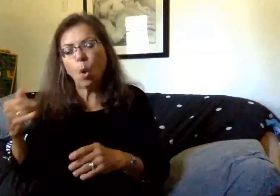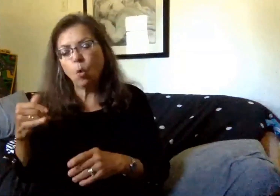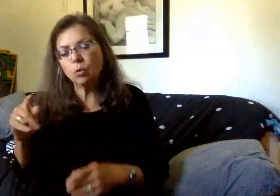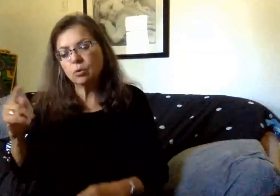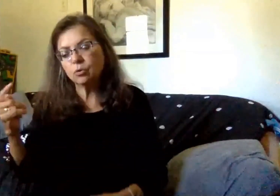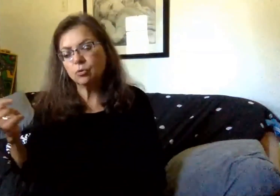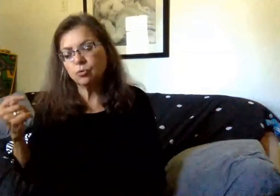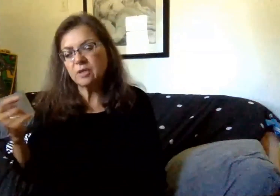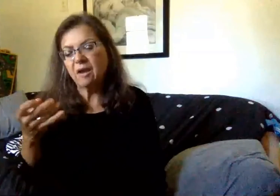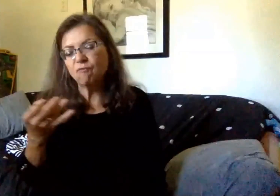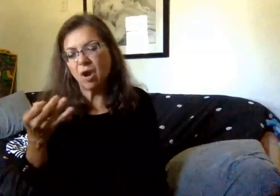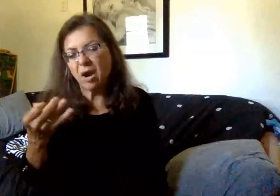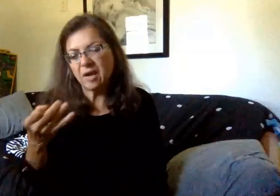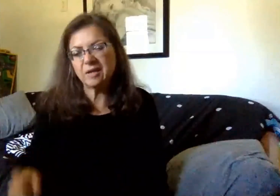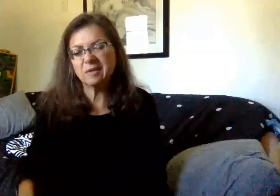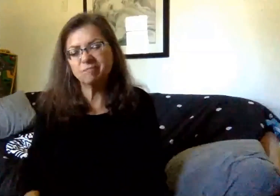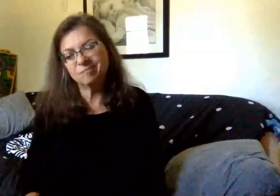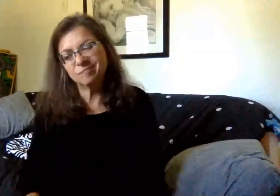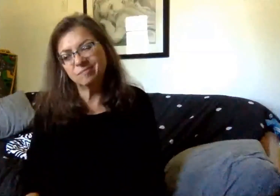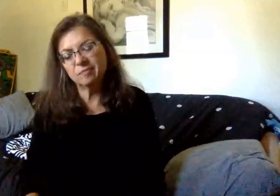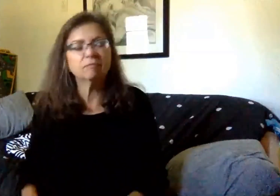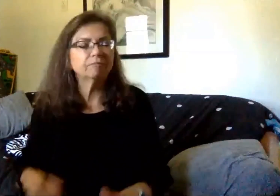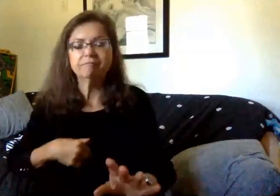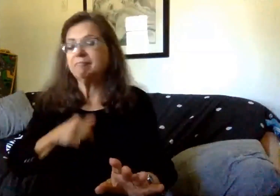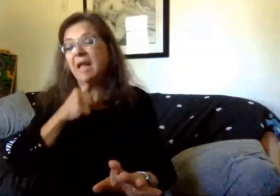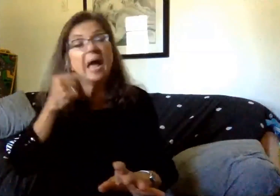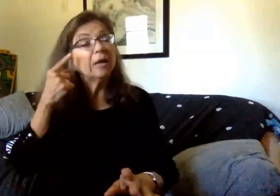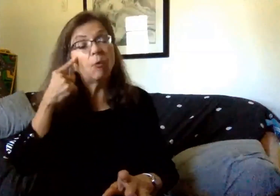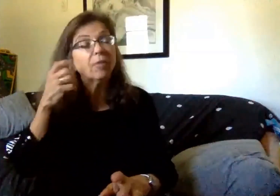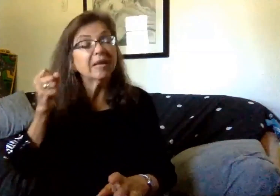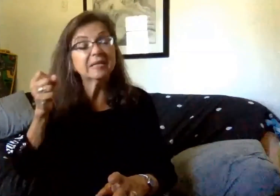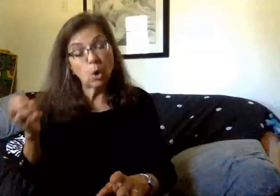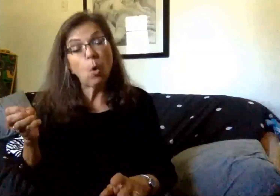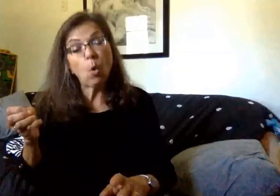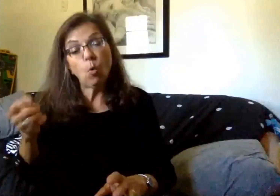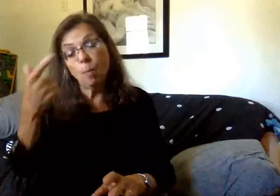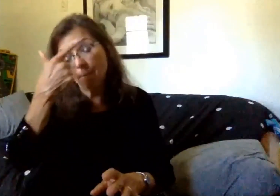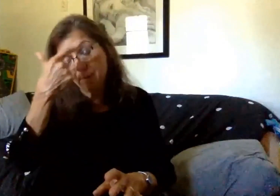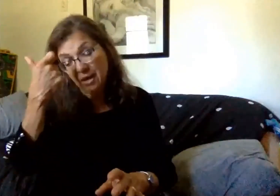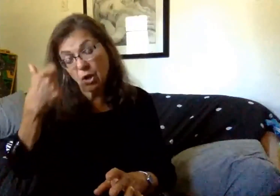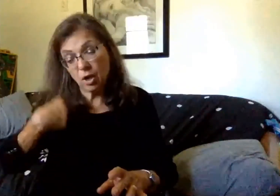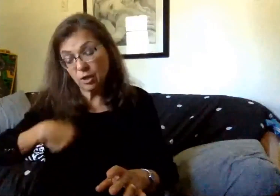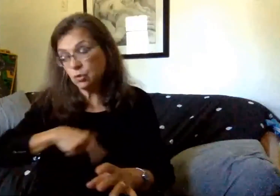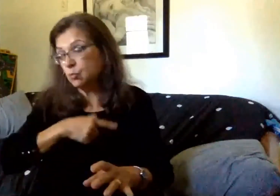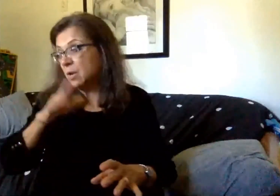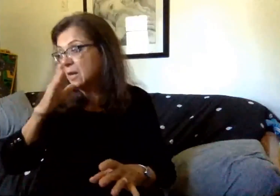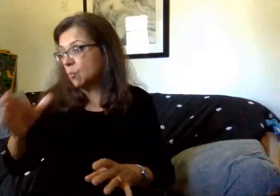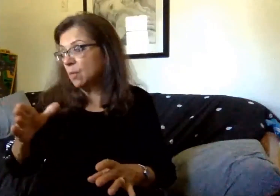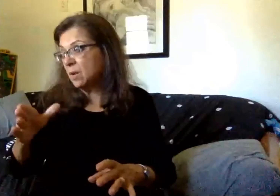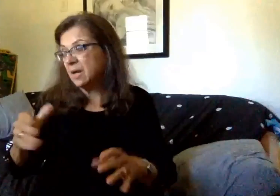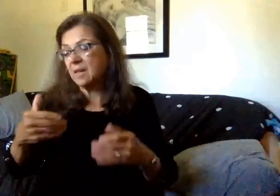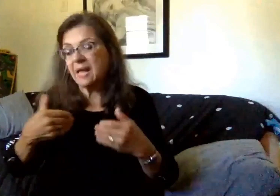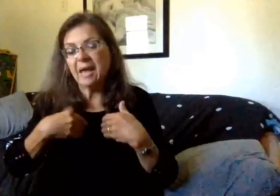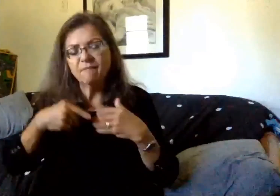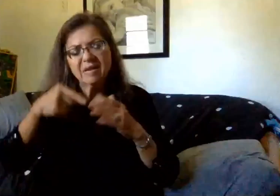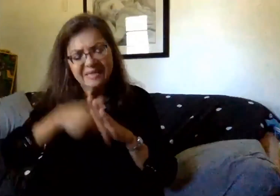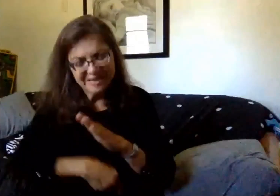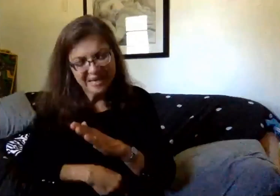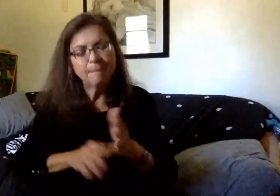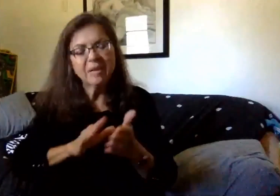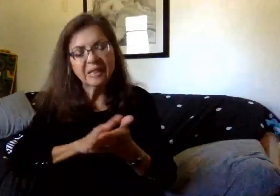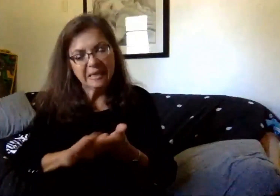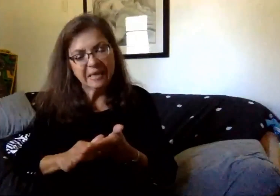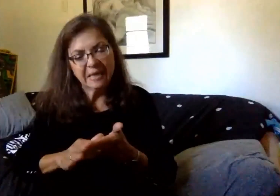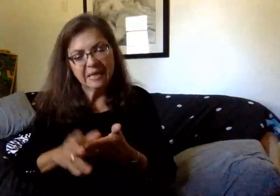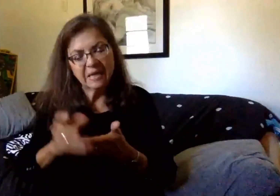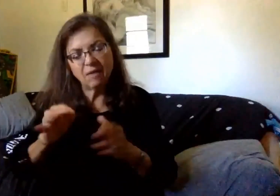Jonathan? So, I don't believe we're cross-contaminating because we will be conducting a deep clean of the classrooms and